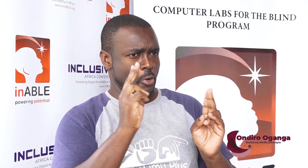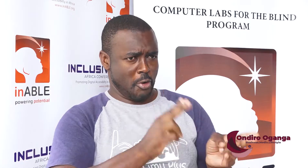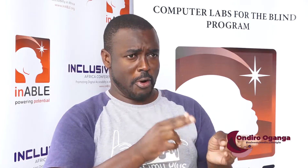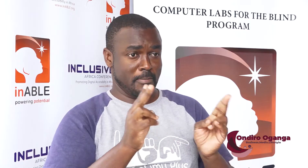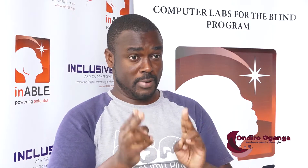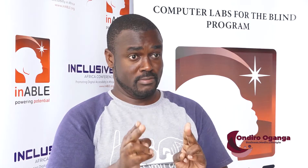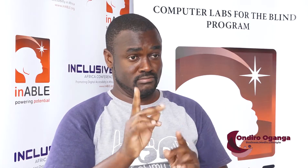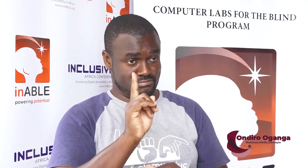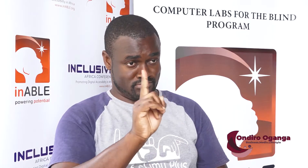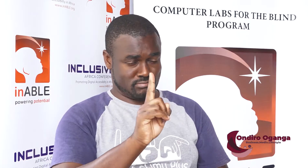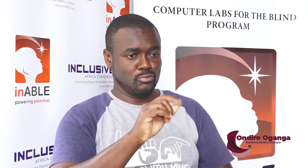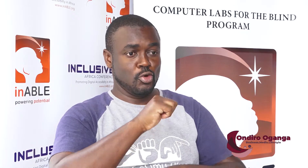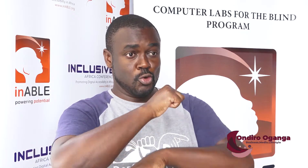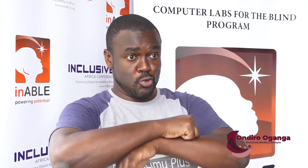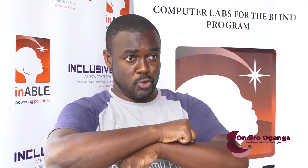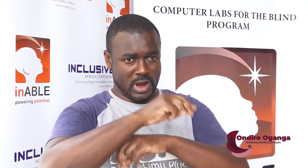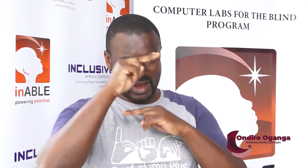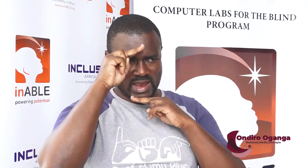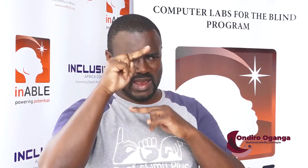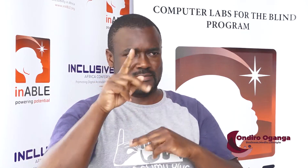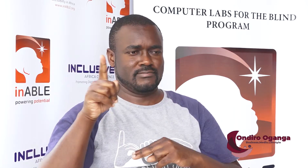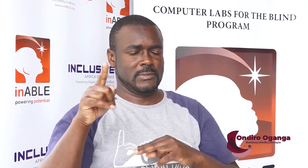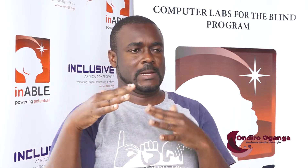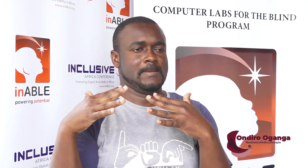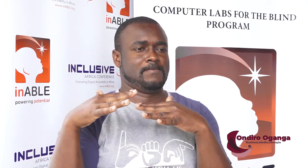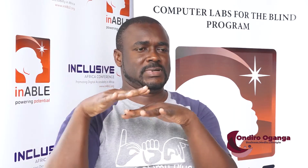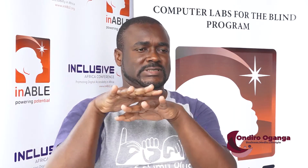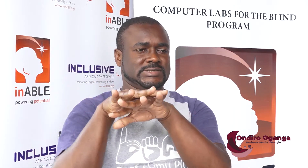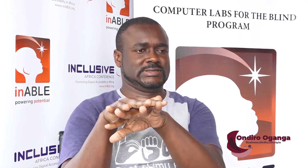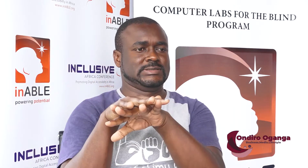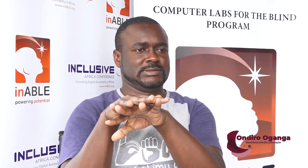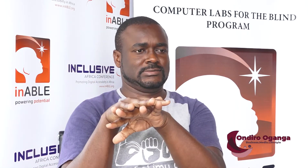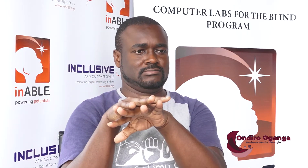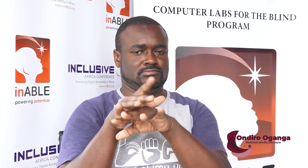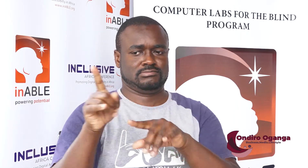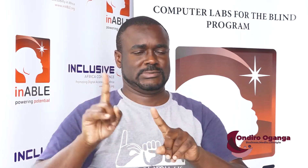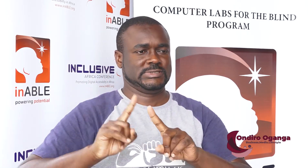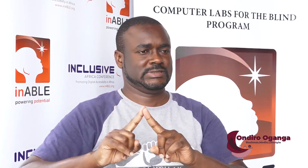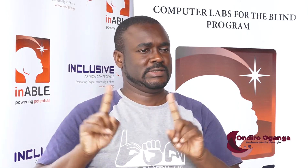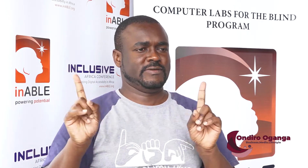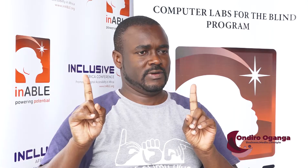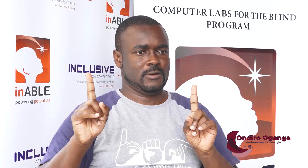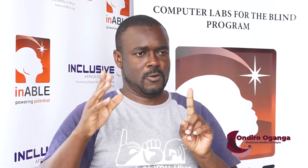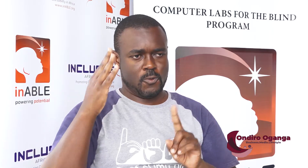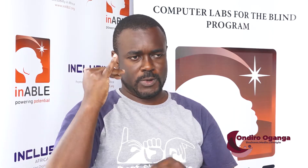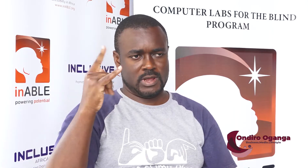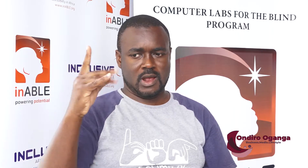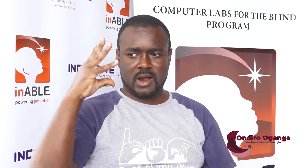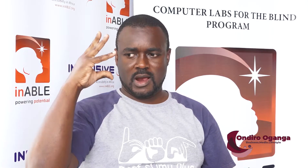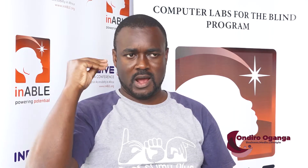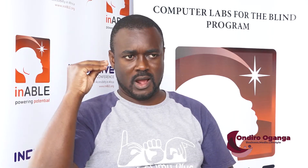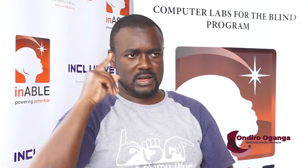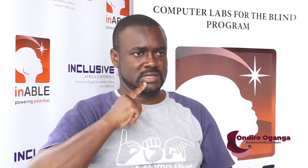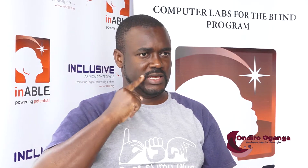Then when I joined a deaf school that is when now I started using lots of sign language.